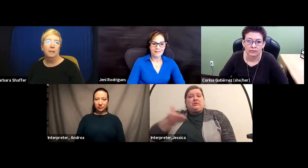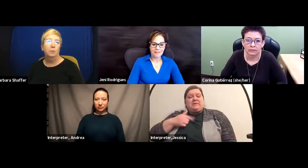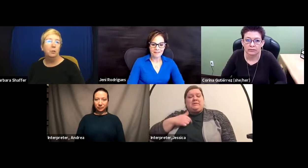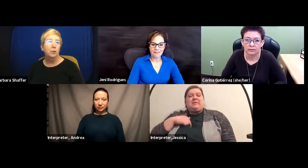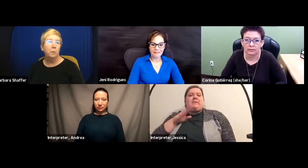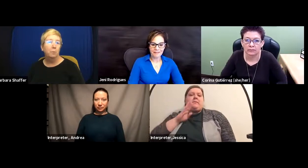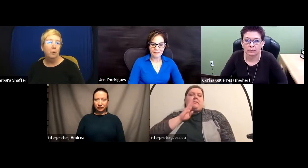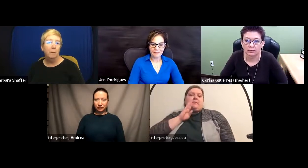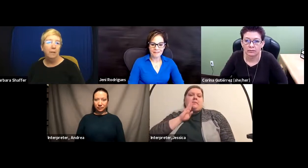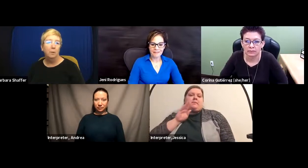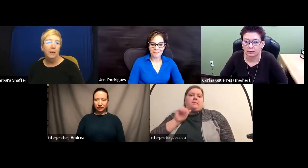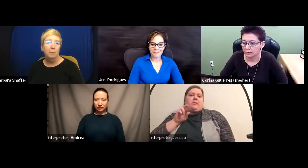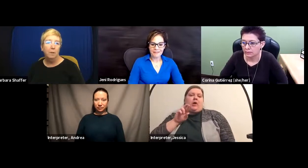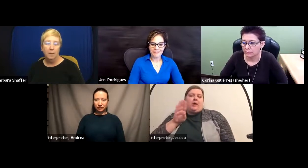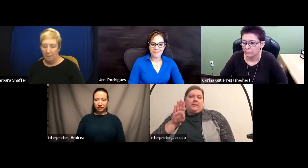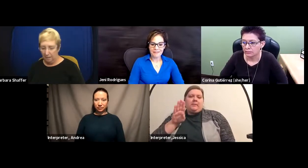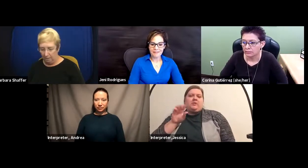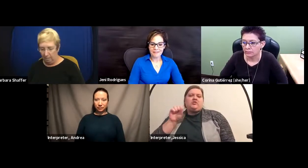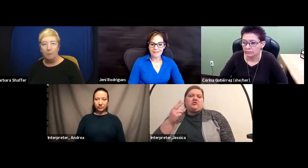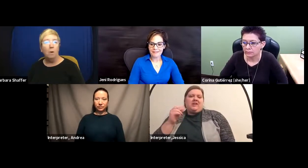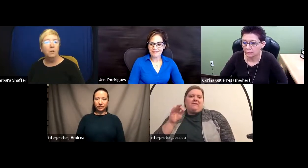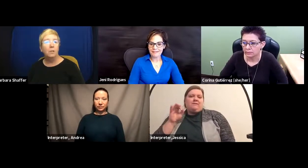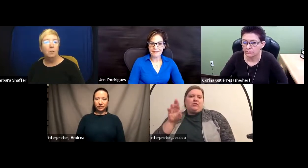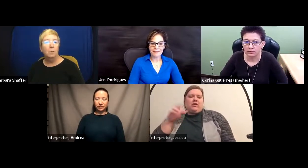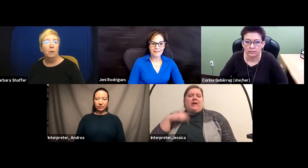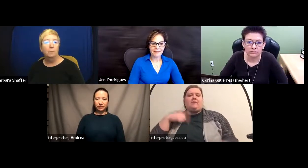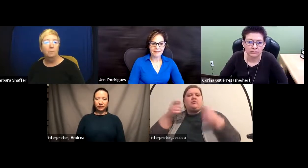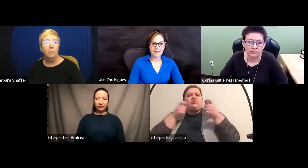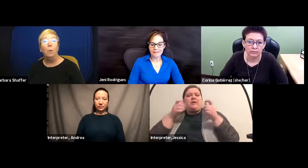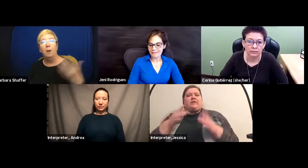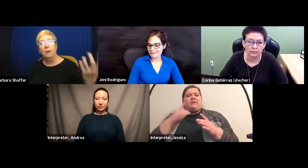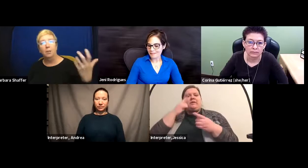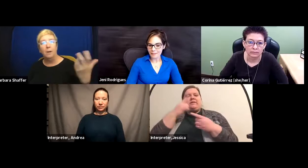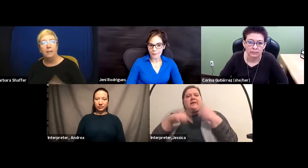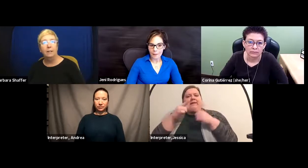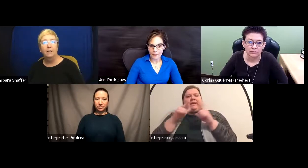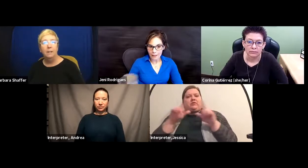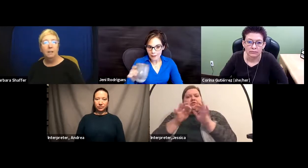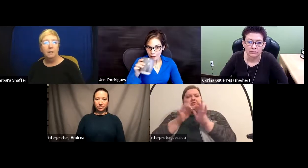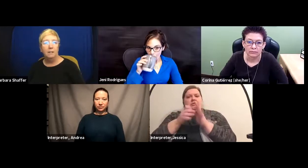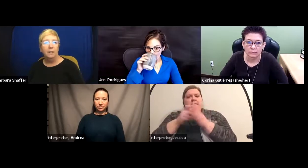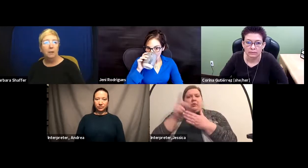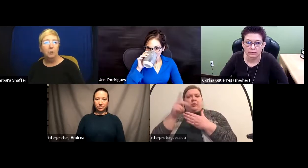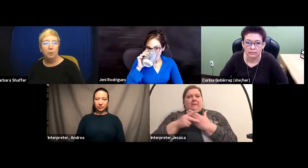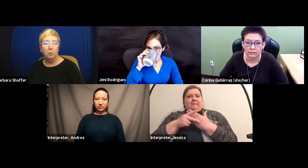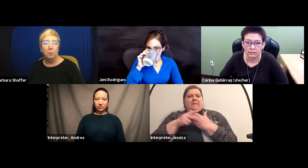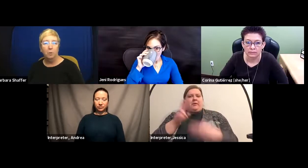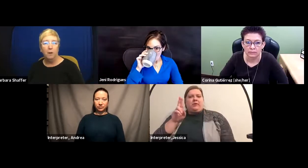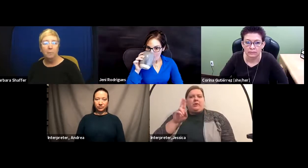Language Interpreting Program at UNM. I'm also, we are an accredited Sign Language Interpreting Program,